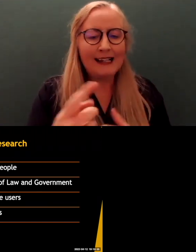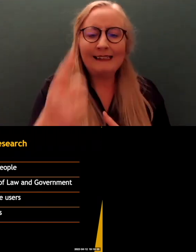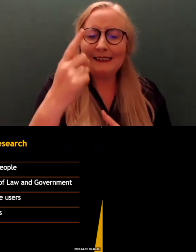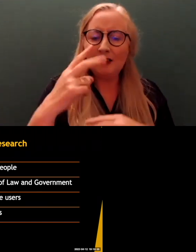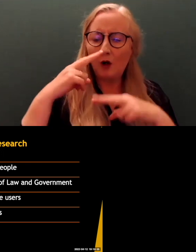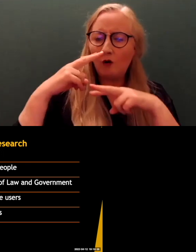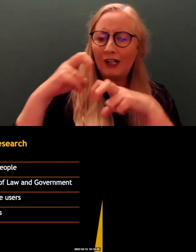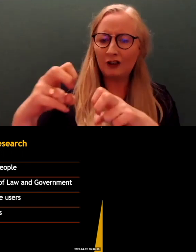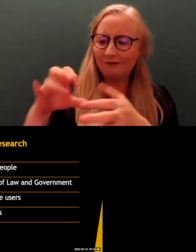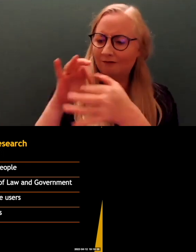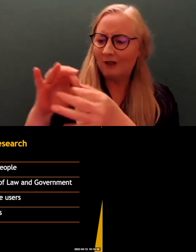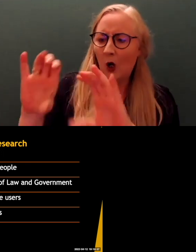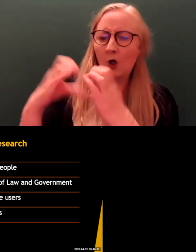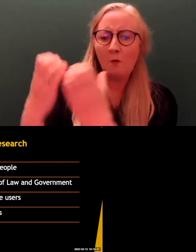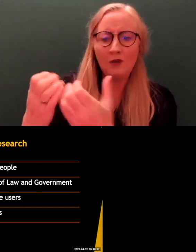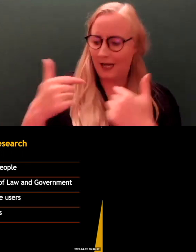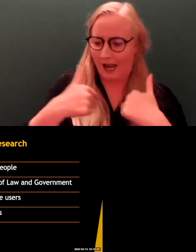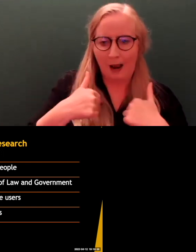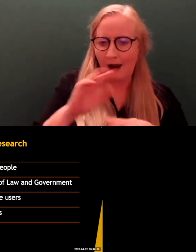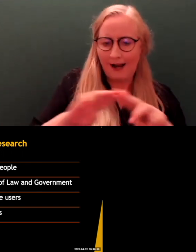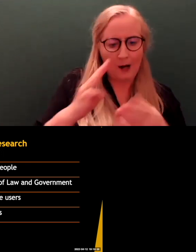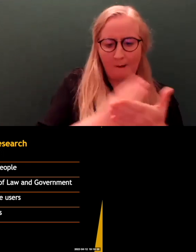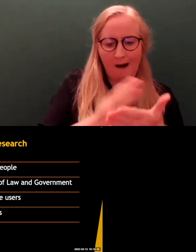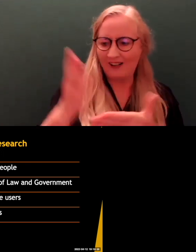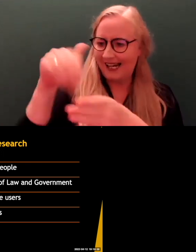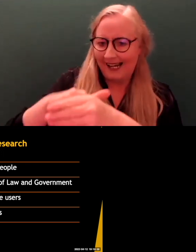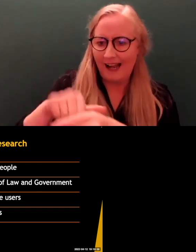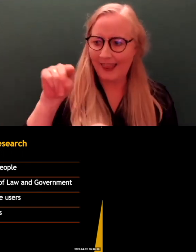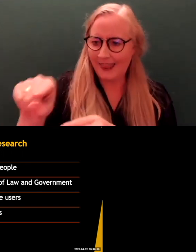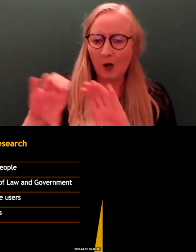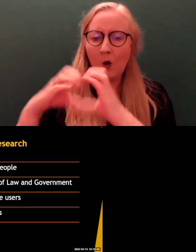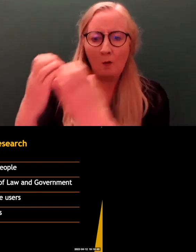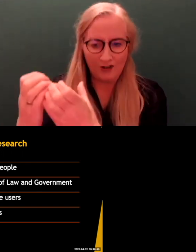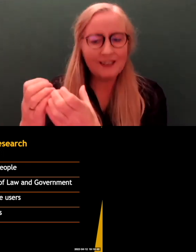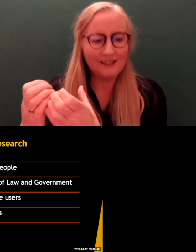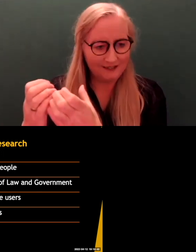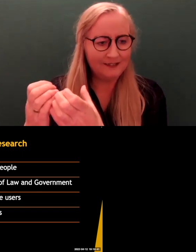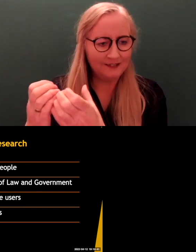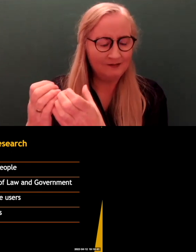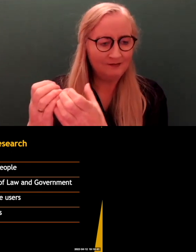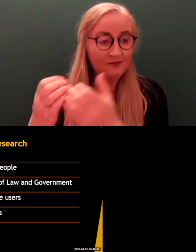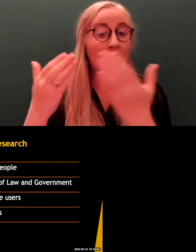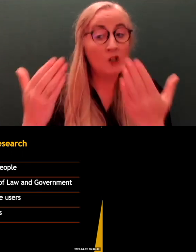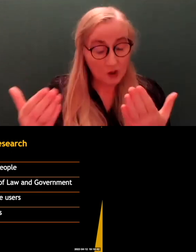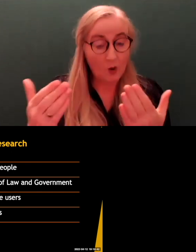a community that I'm not part of. I did it on two communities, but one of the communities I'm not part of. And that's the Deaf community, right?